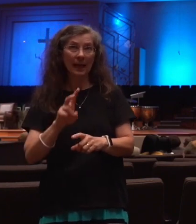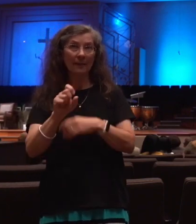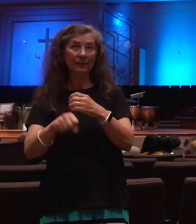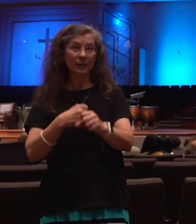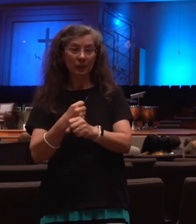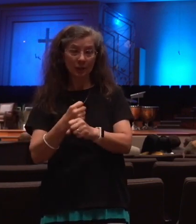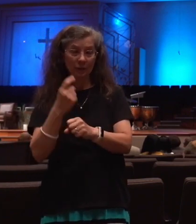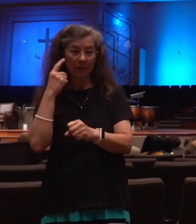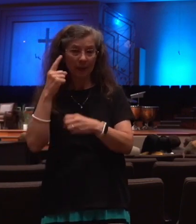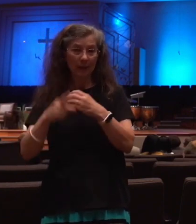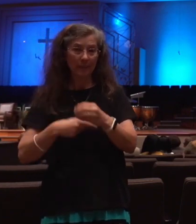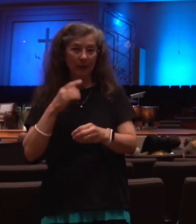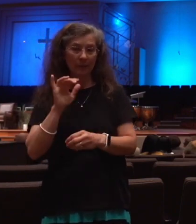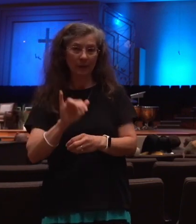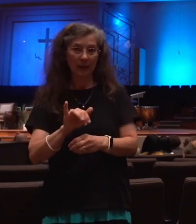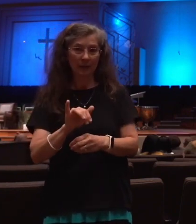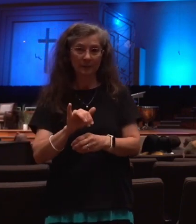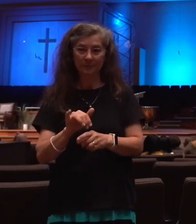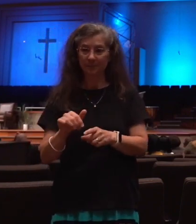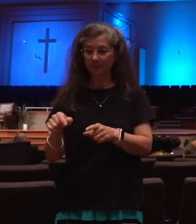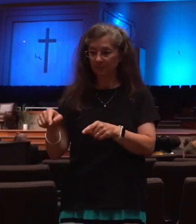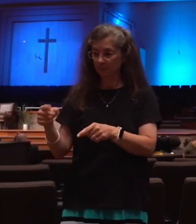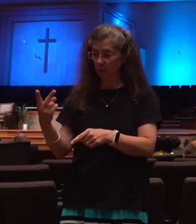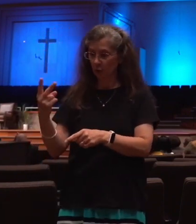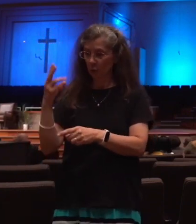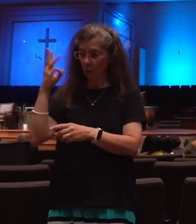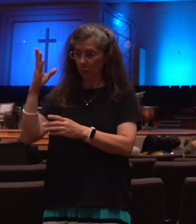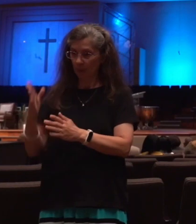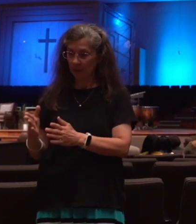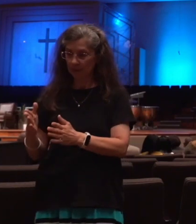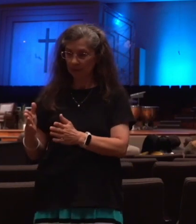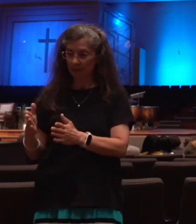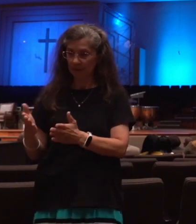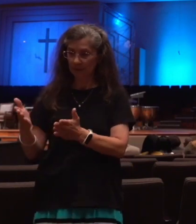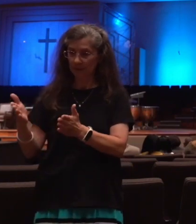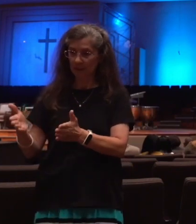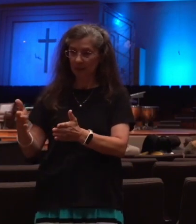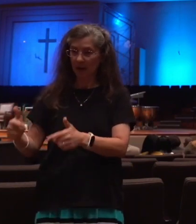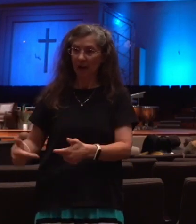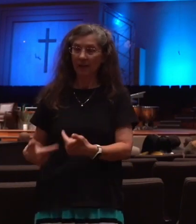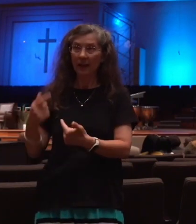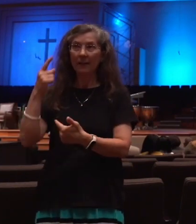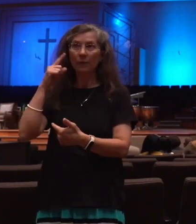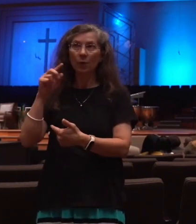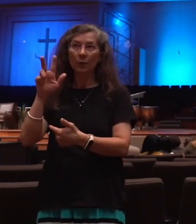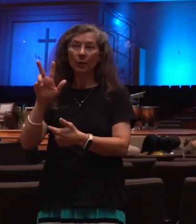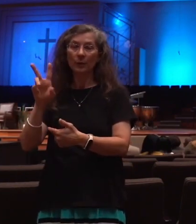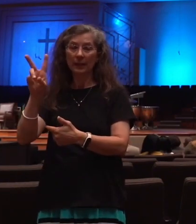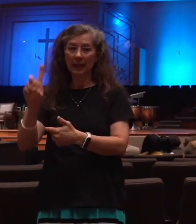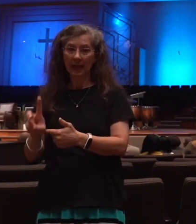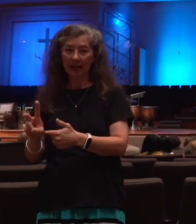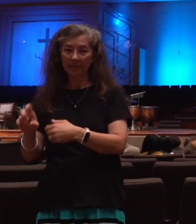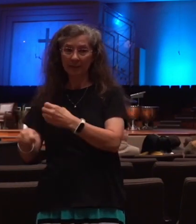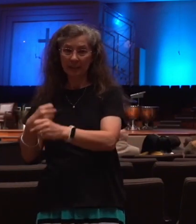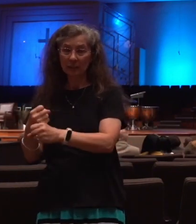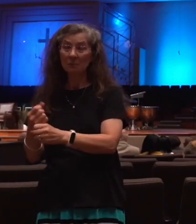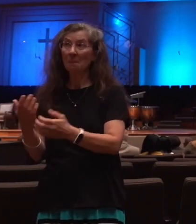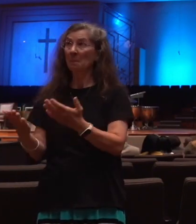Their ministry is in the last three and a half years. It's very possible there will be no rain in the kingdom of the Antichrist or